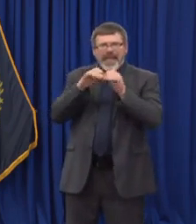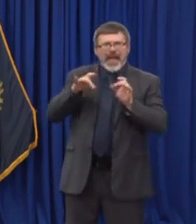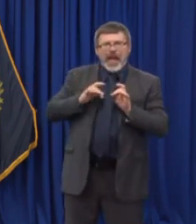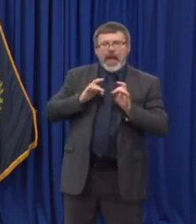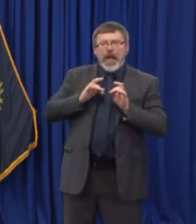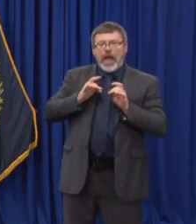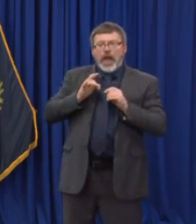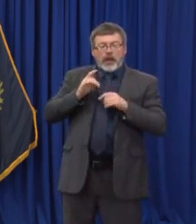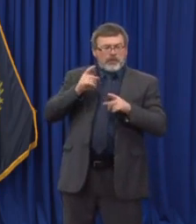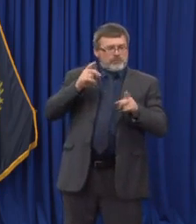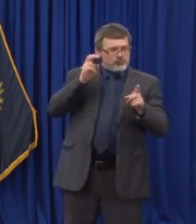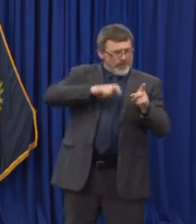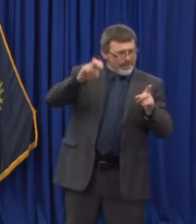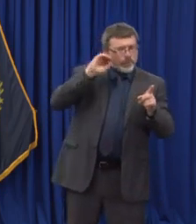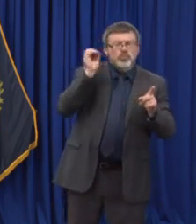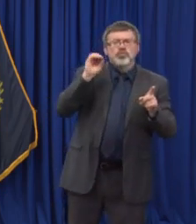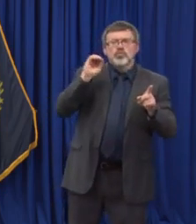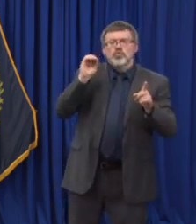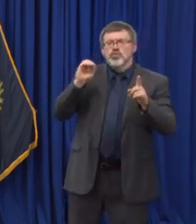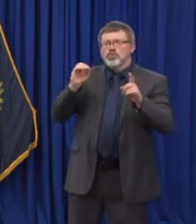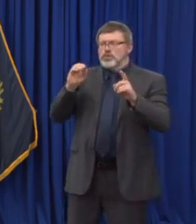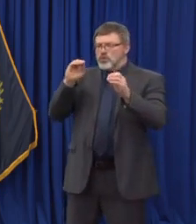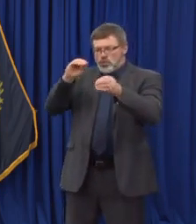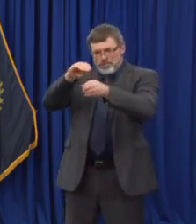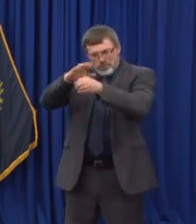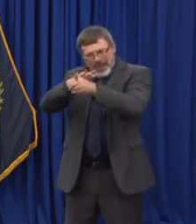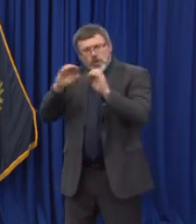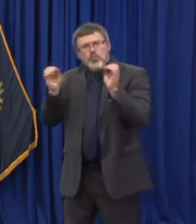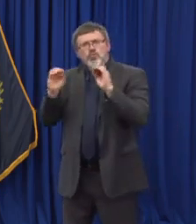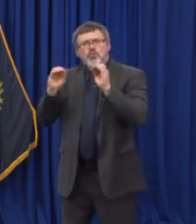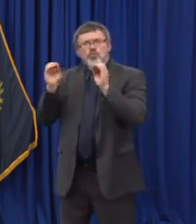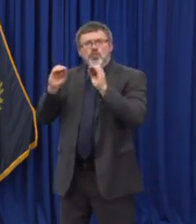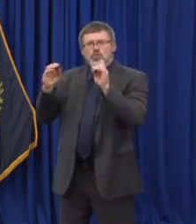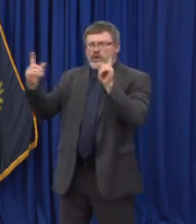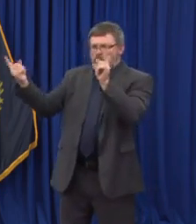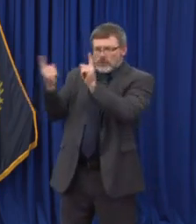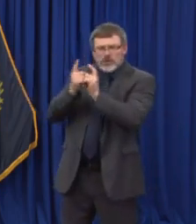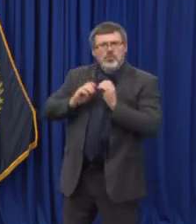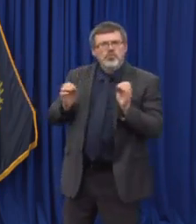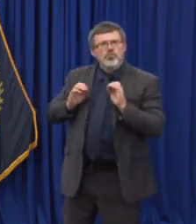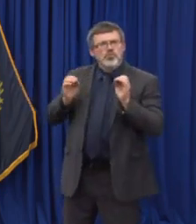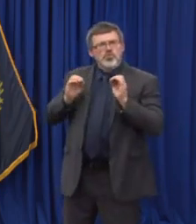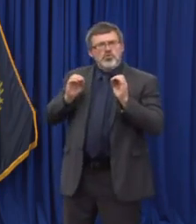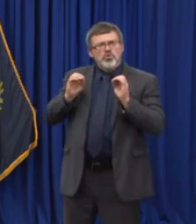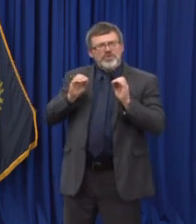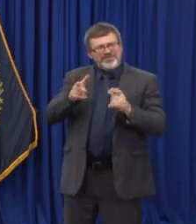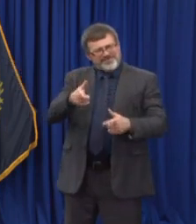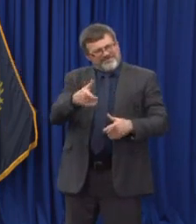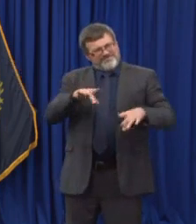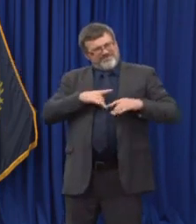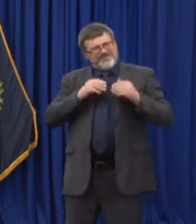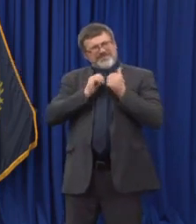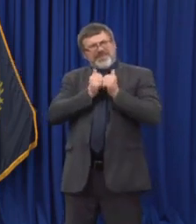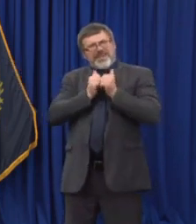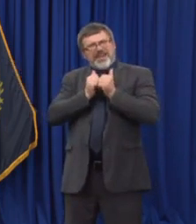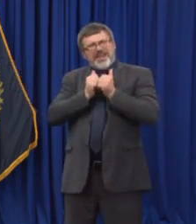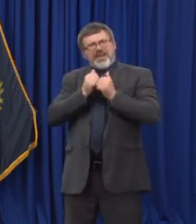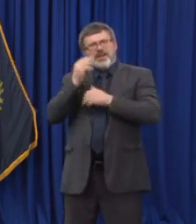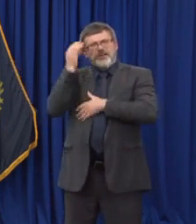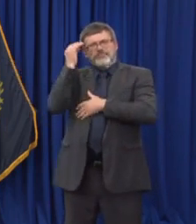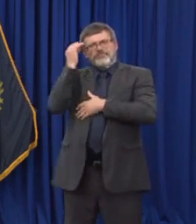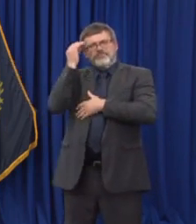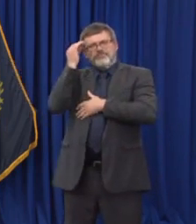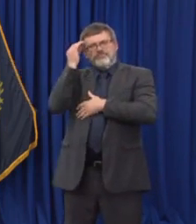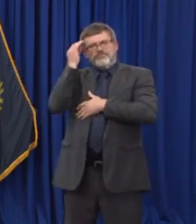associated with an outbreak or being associated with a known case this has increased as people have gone out into the